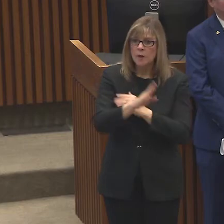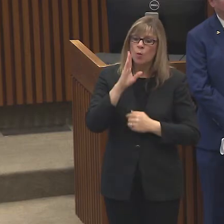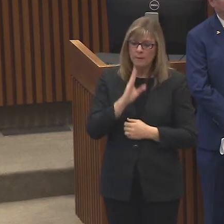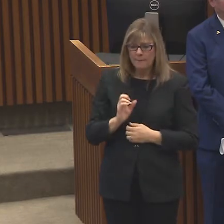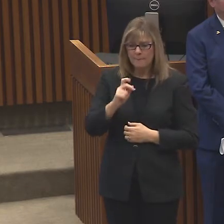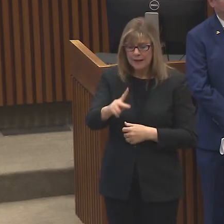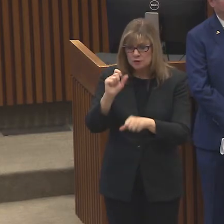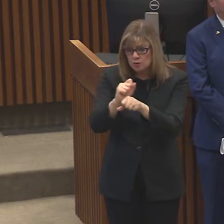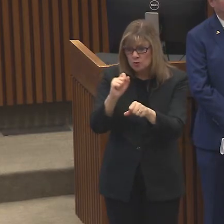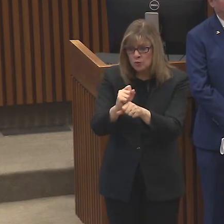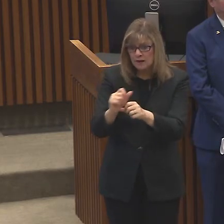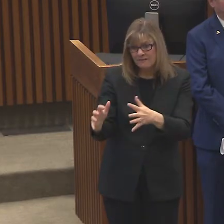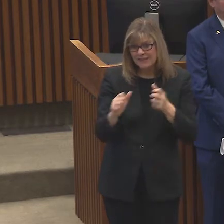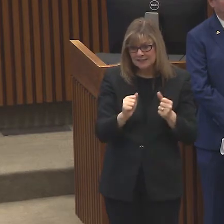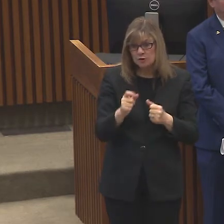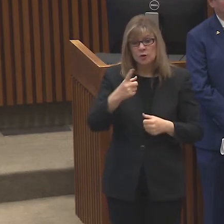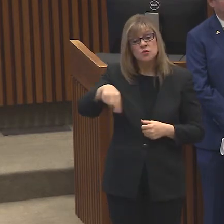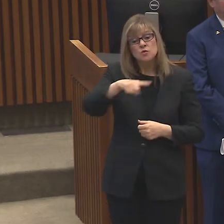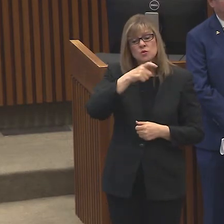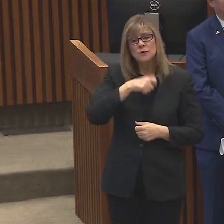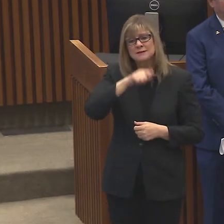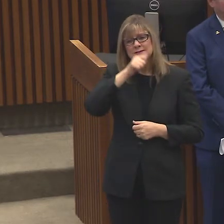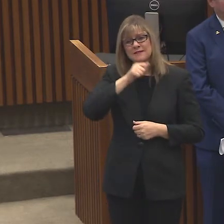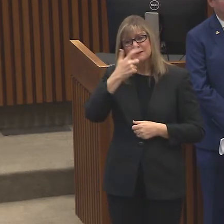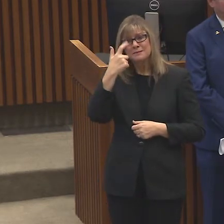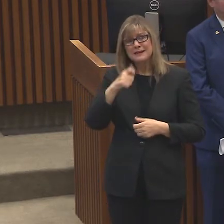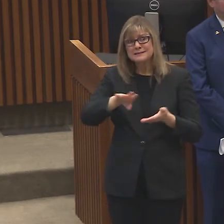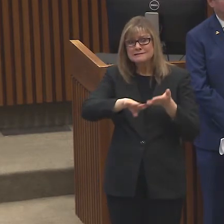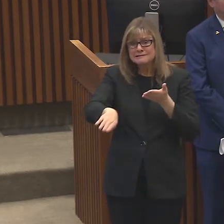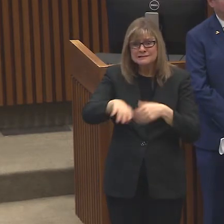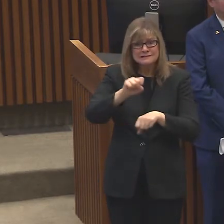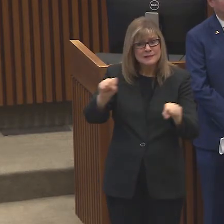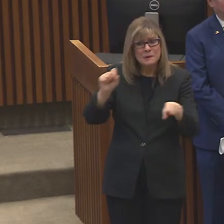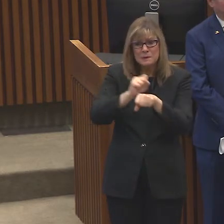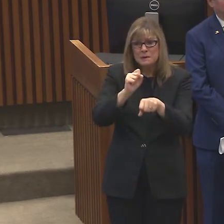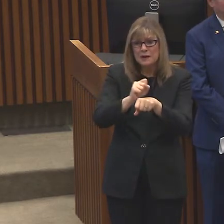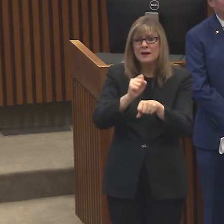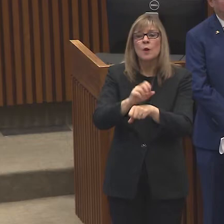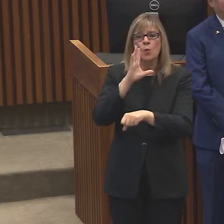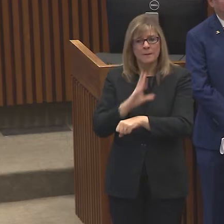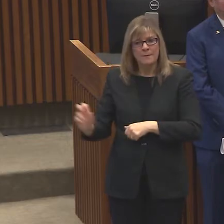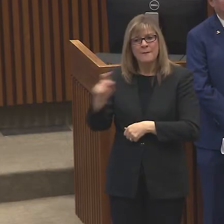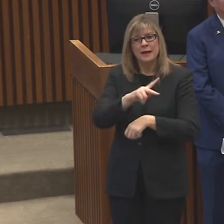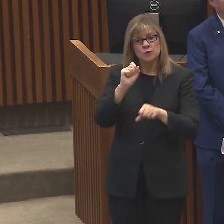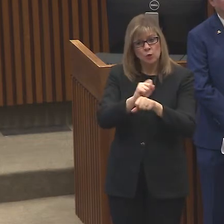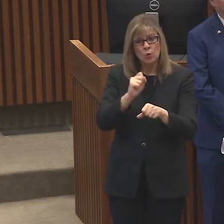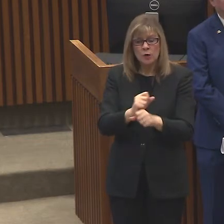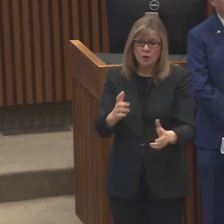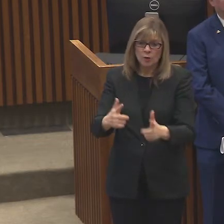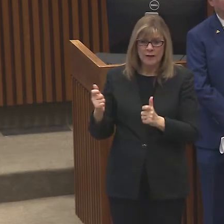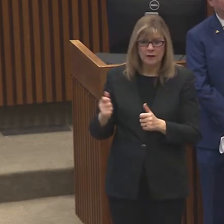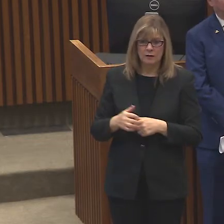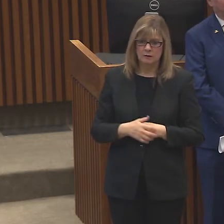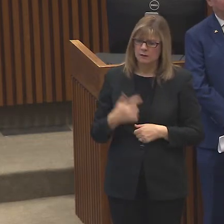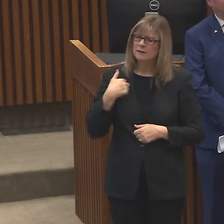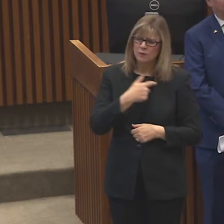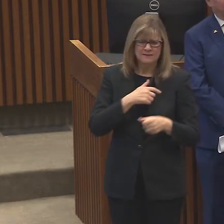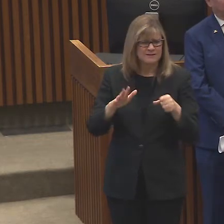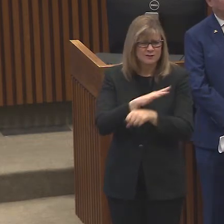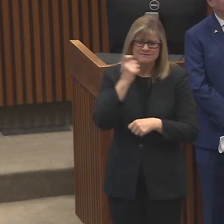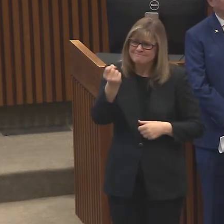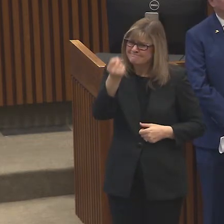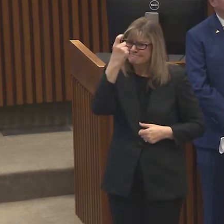Get you who are suffering from lack of work back on the job quicker. It isn't lost on us that these are